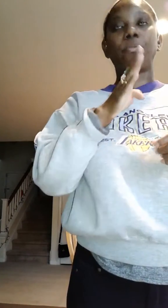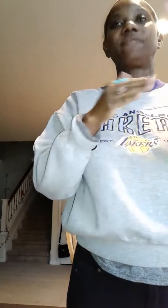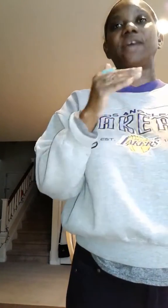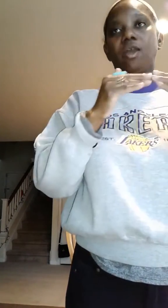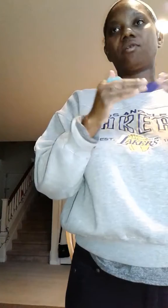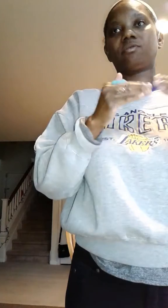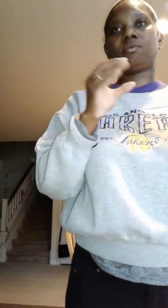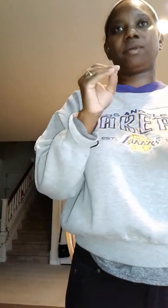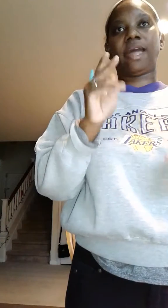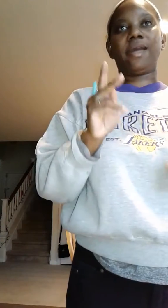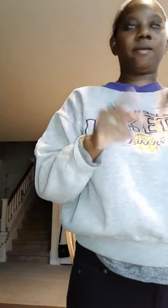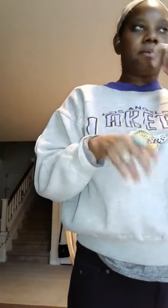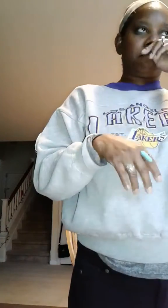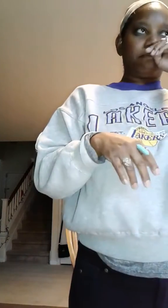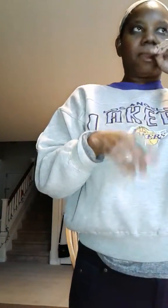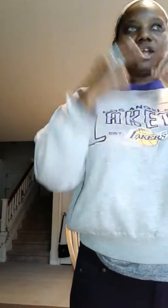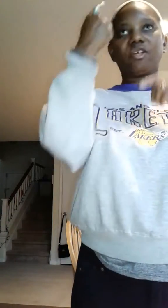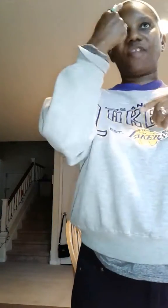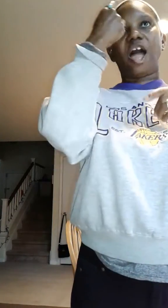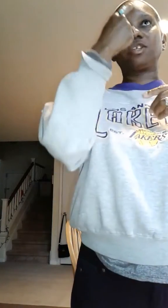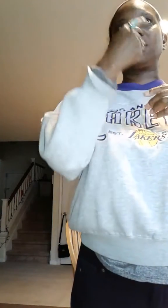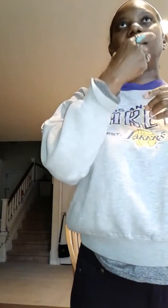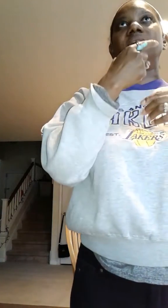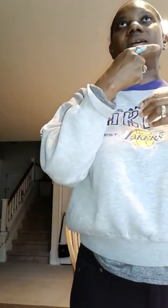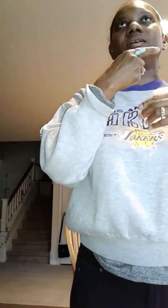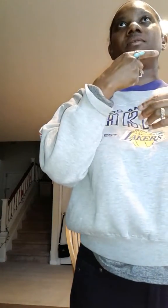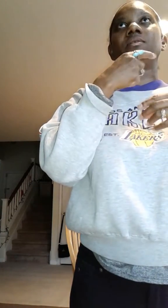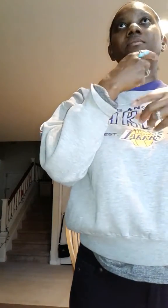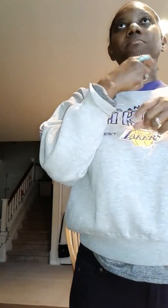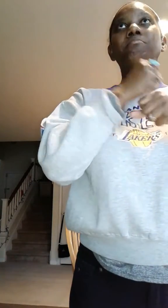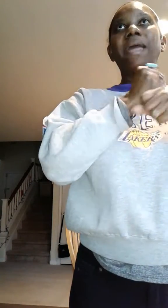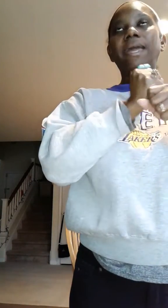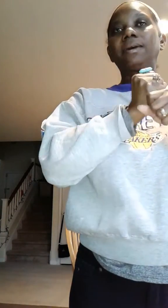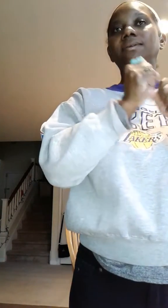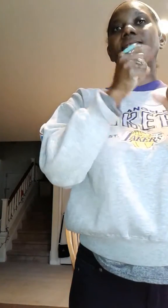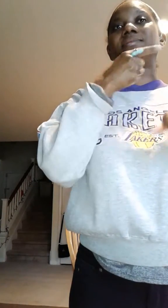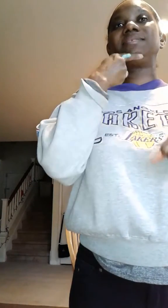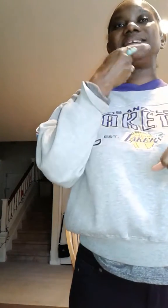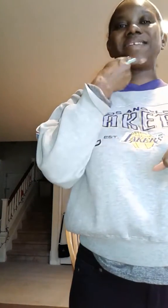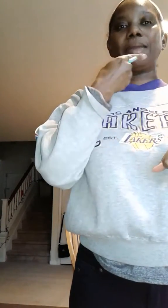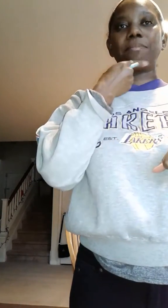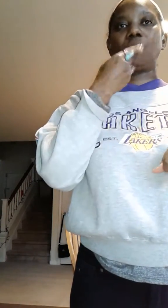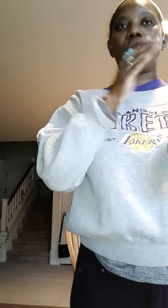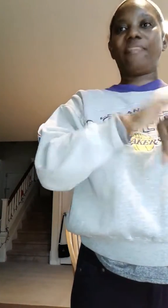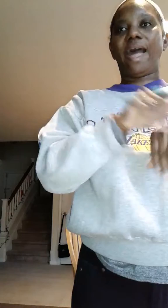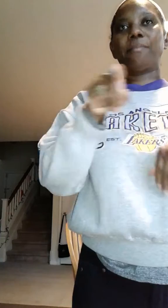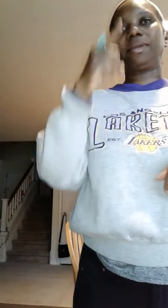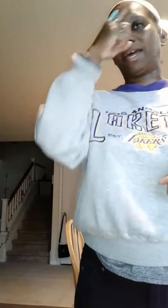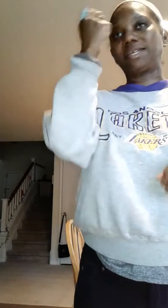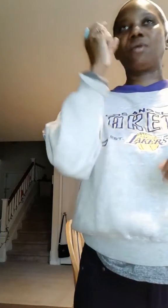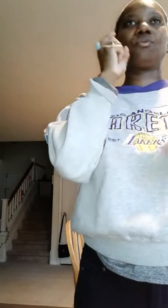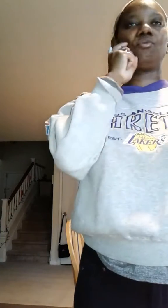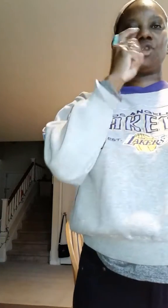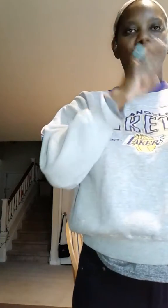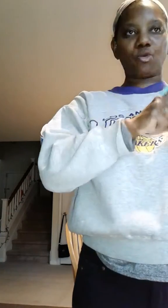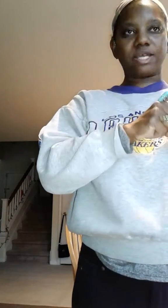be fair okay I just thought to make a statement on that because I noticed